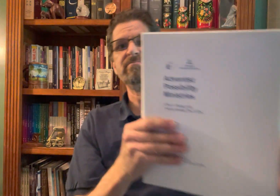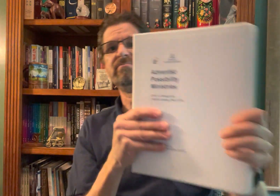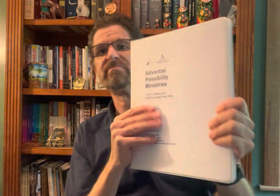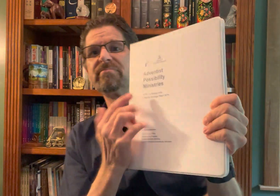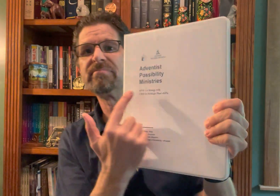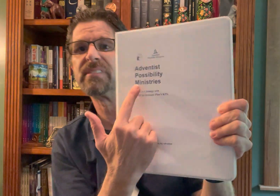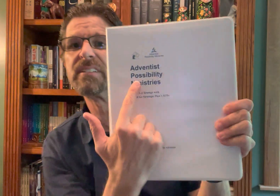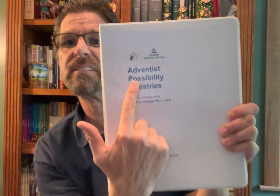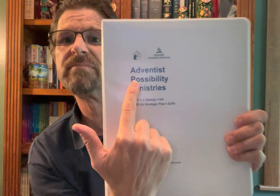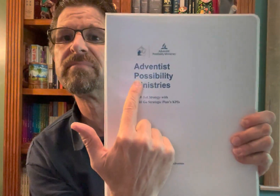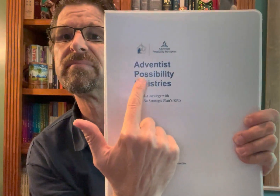like here.